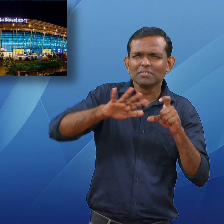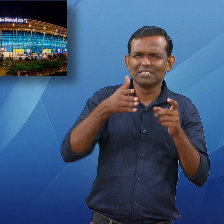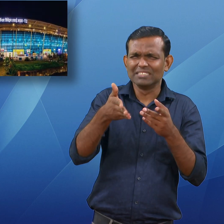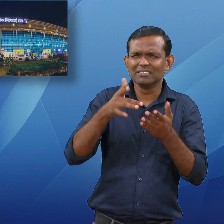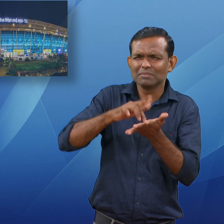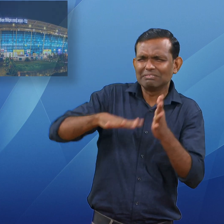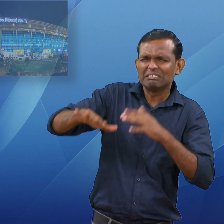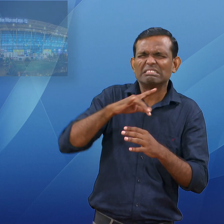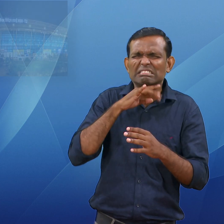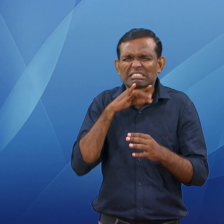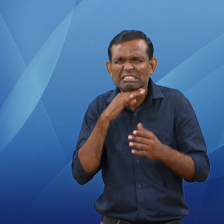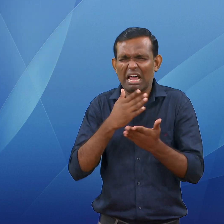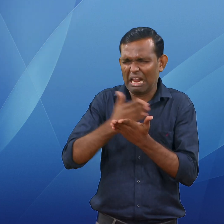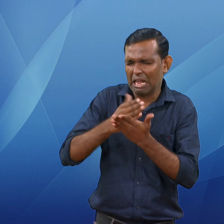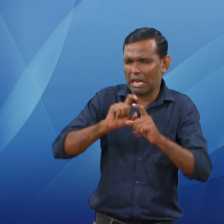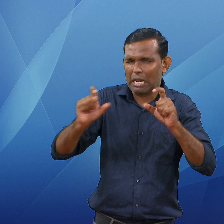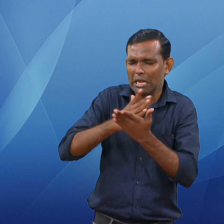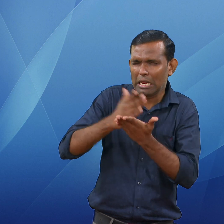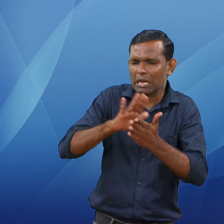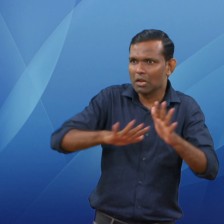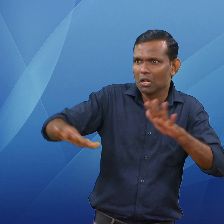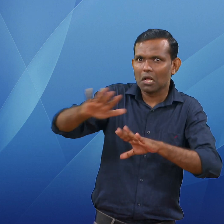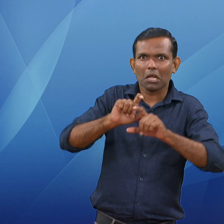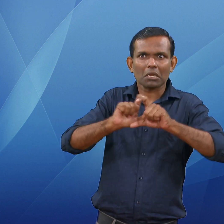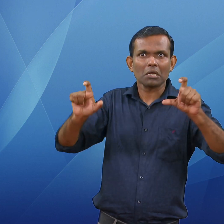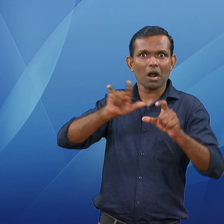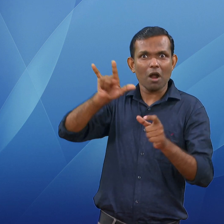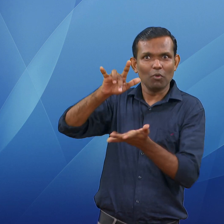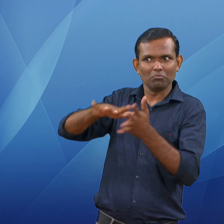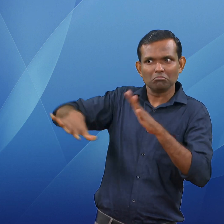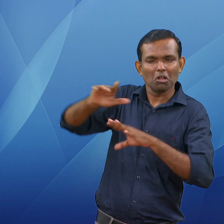2023 for outstanding performance in the emission reduction initiatives undertaken.